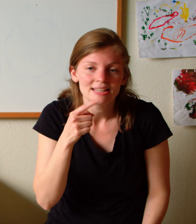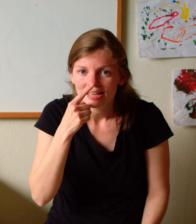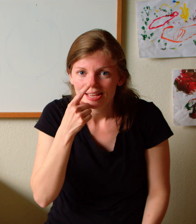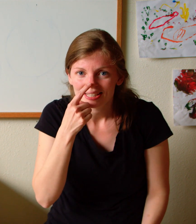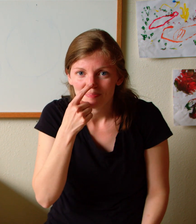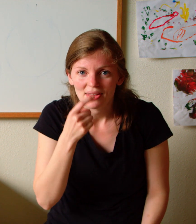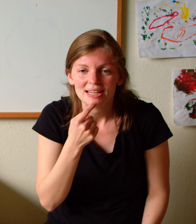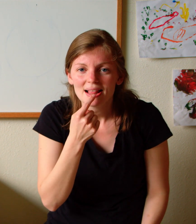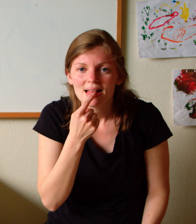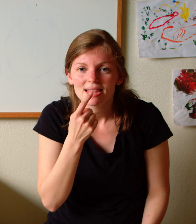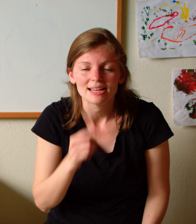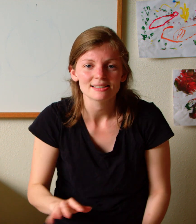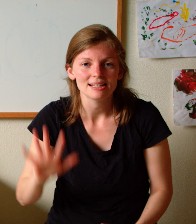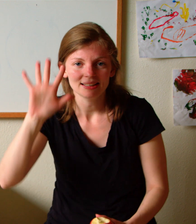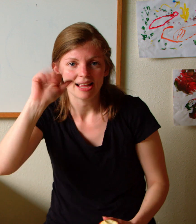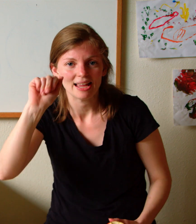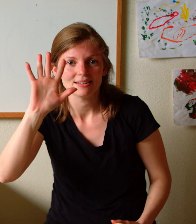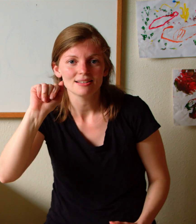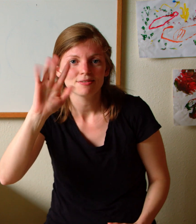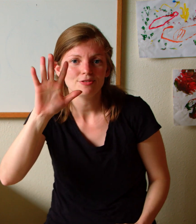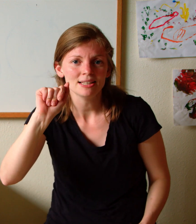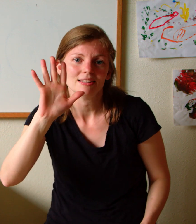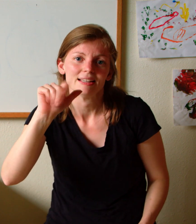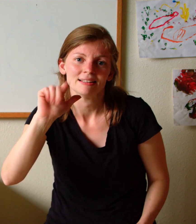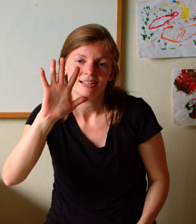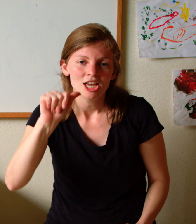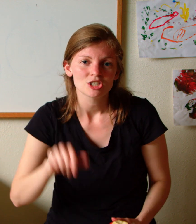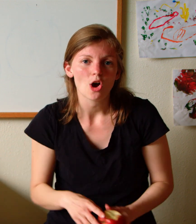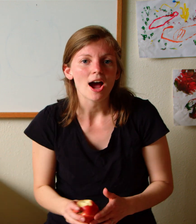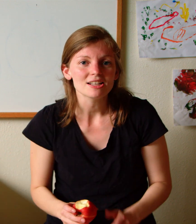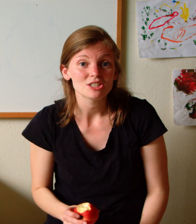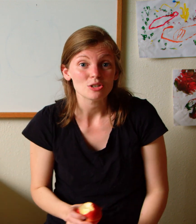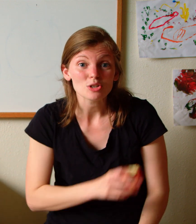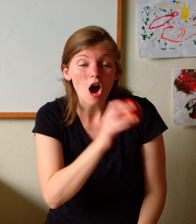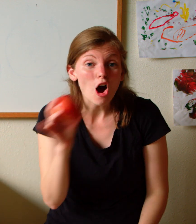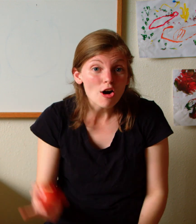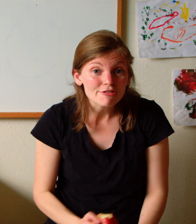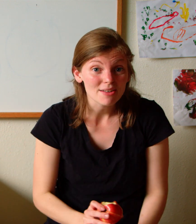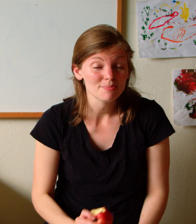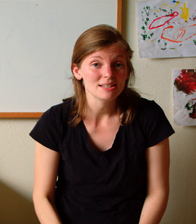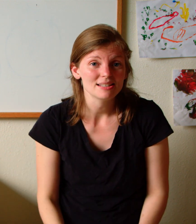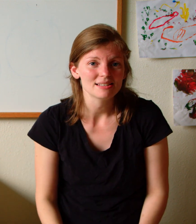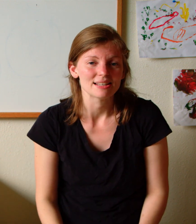smelling tasting and feeling so I just used all five of my senses